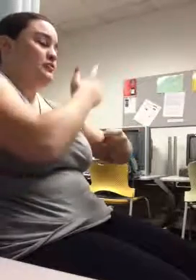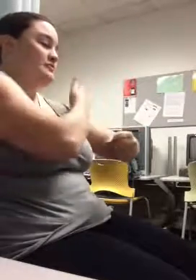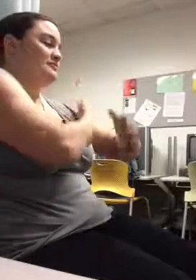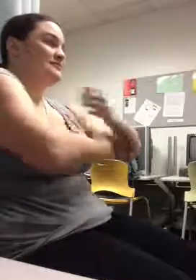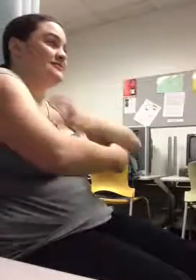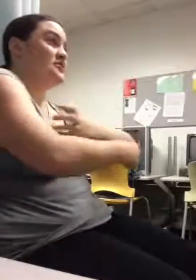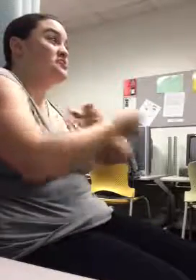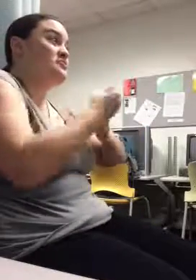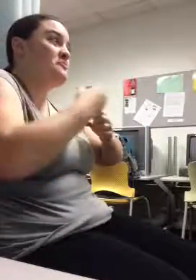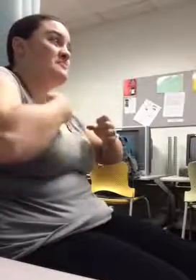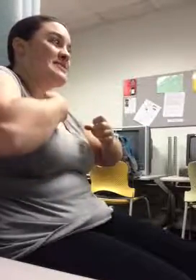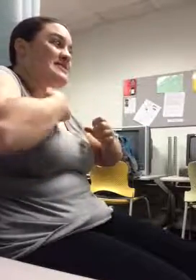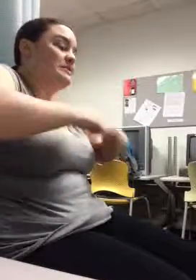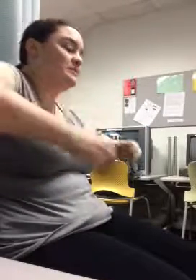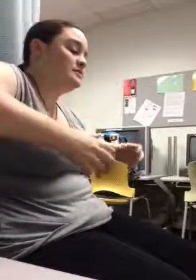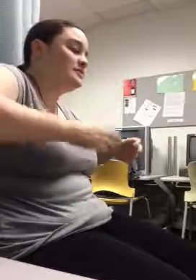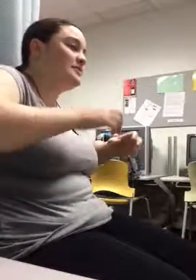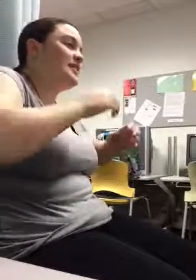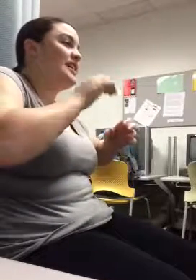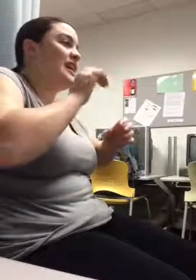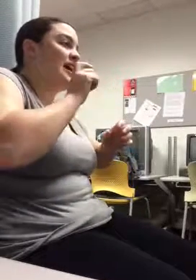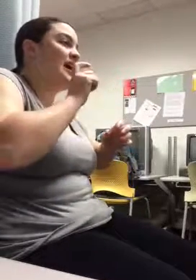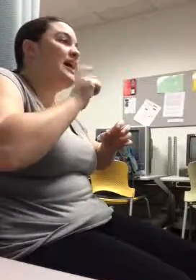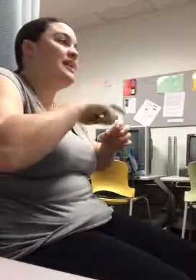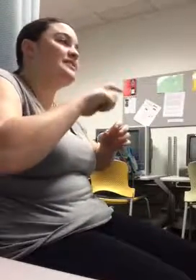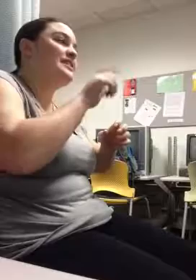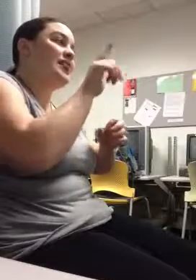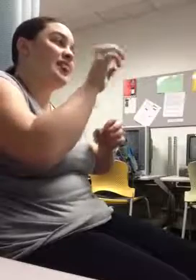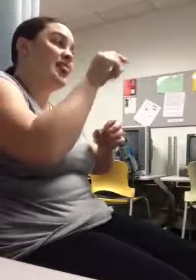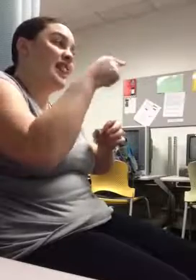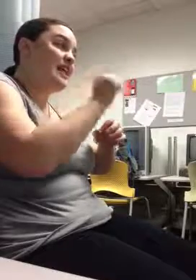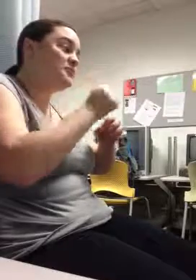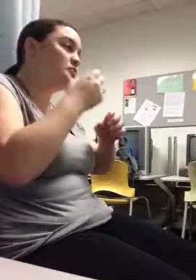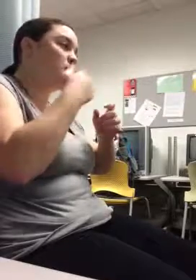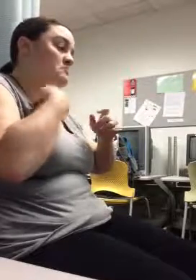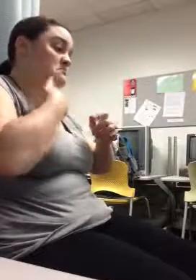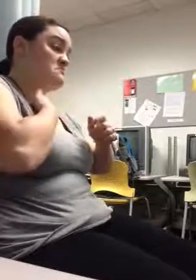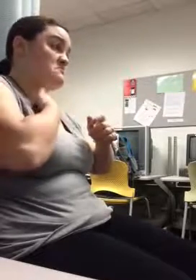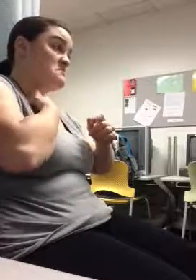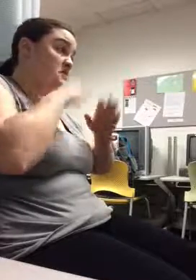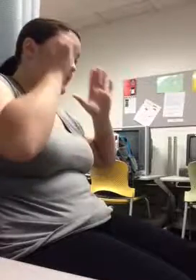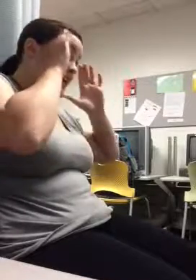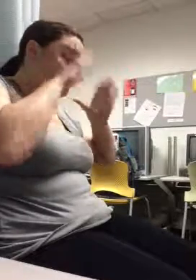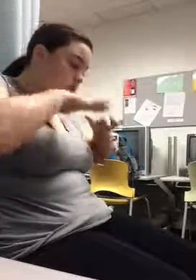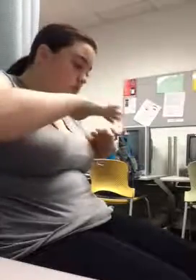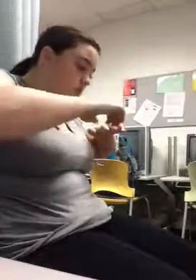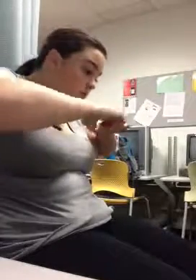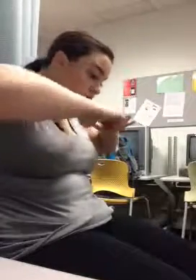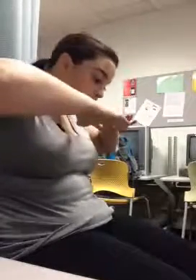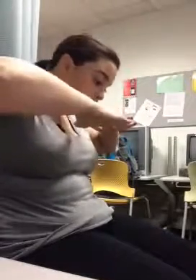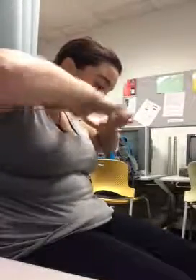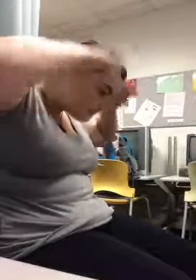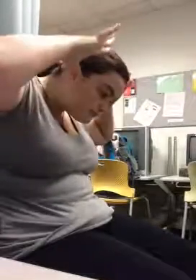raft like that, I had to put my legs up too. I couldn't reach to sort of station myself.